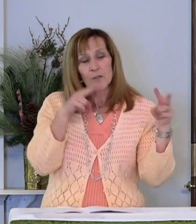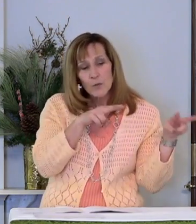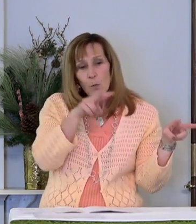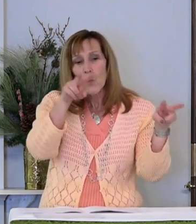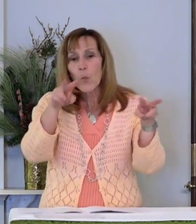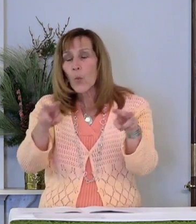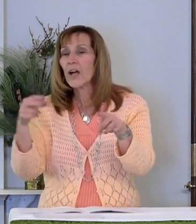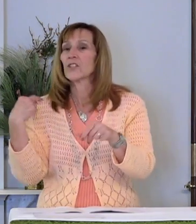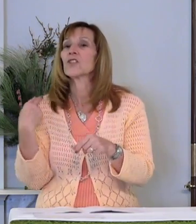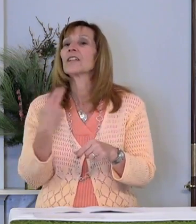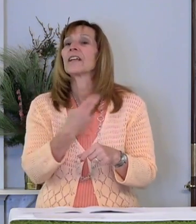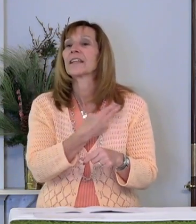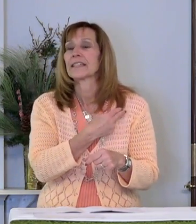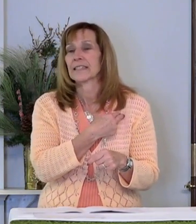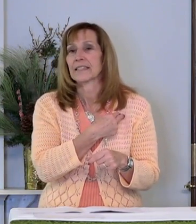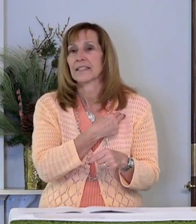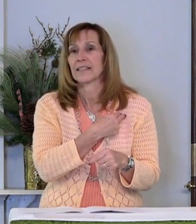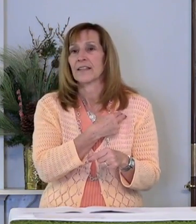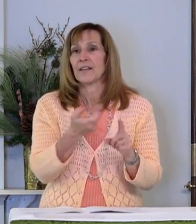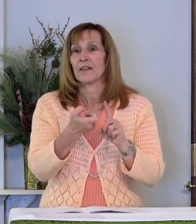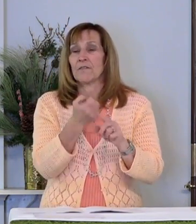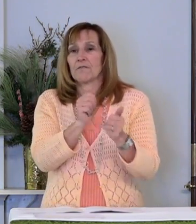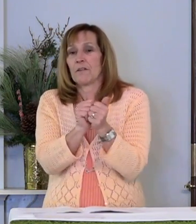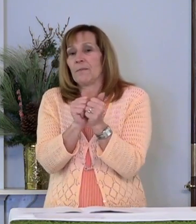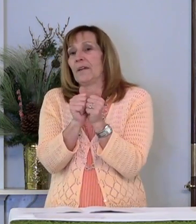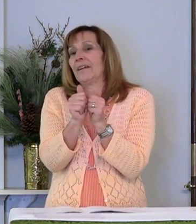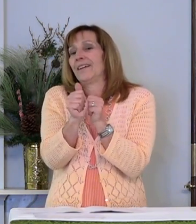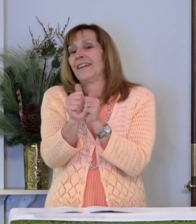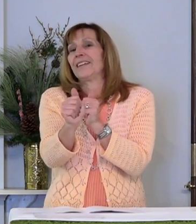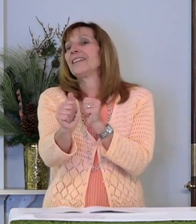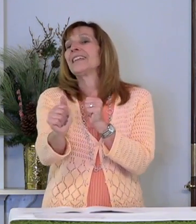us from a distance.